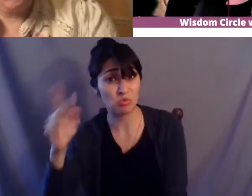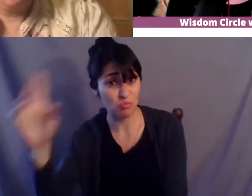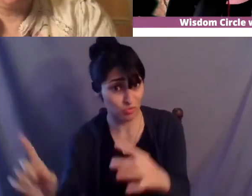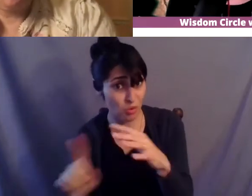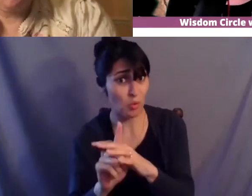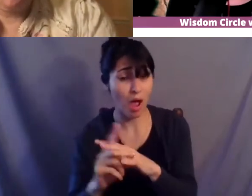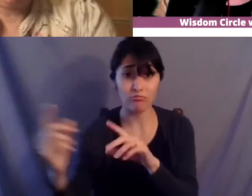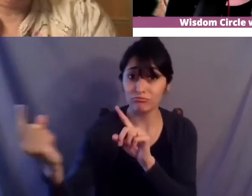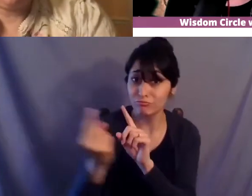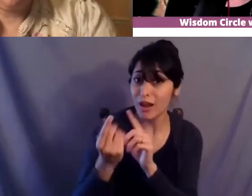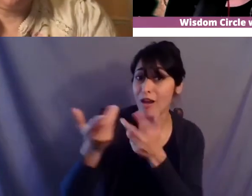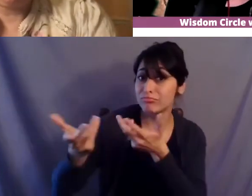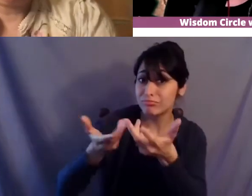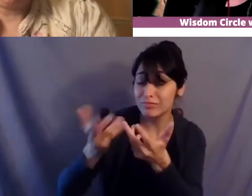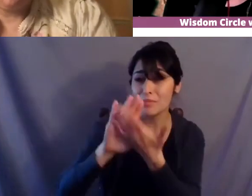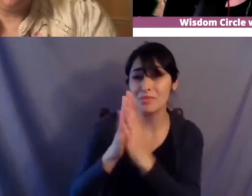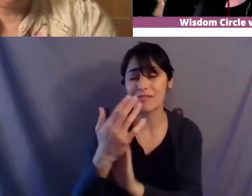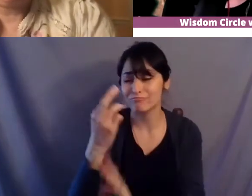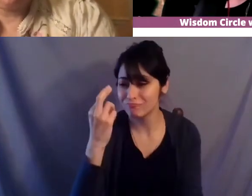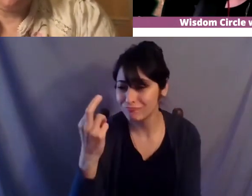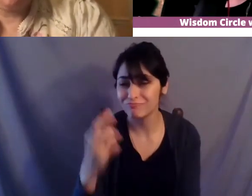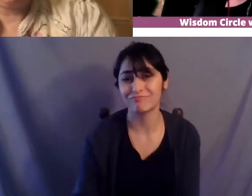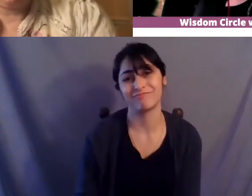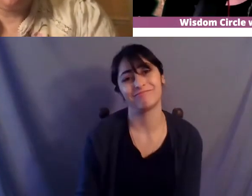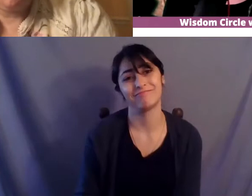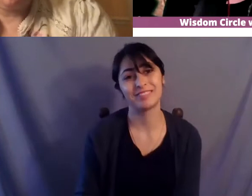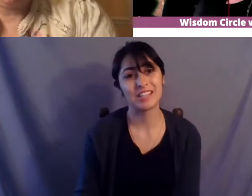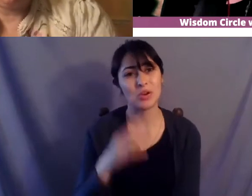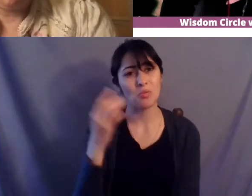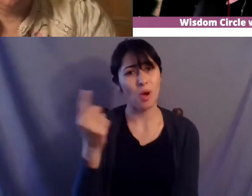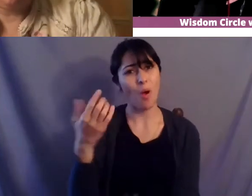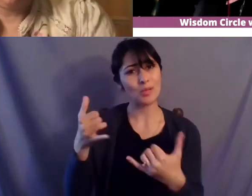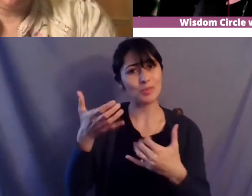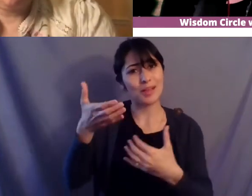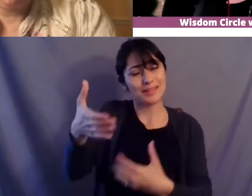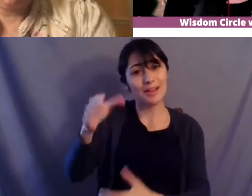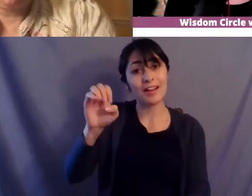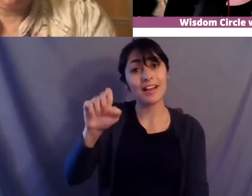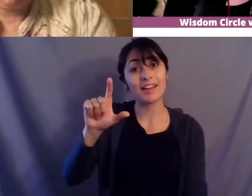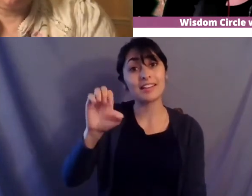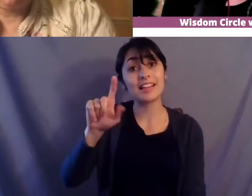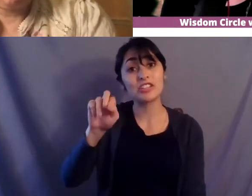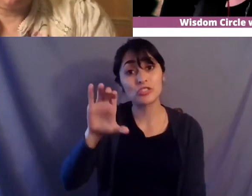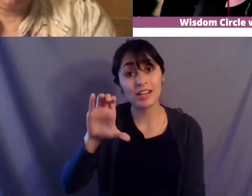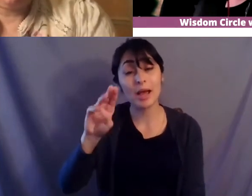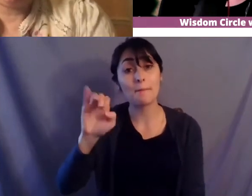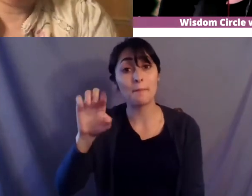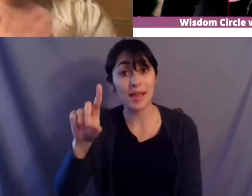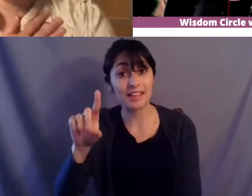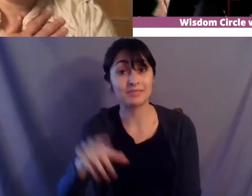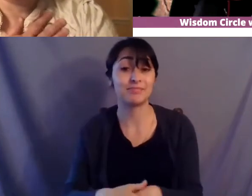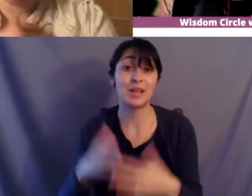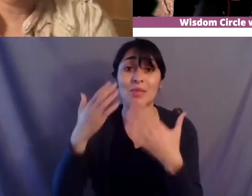at electric maid we will always play at electric maid because of our gratitude for knowing gabby and judy